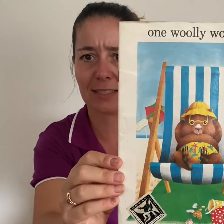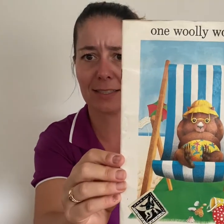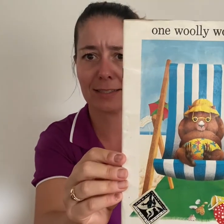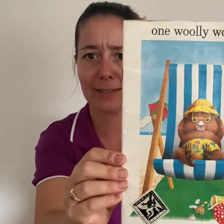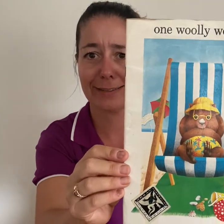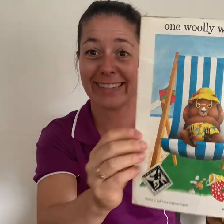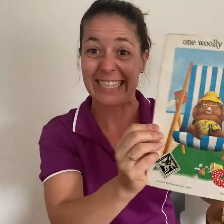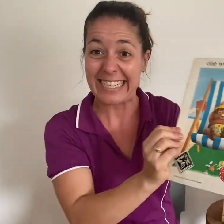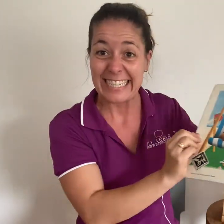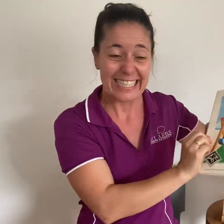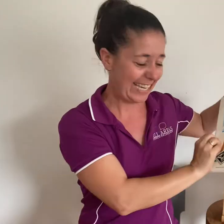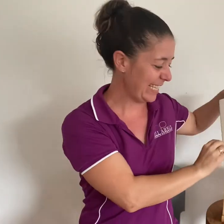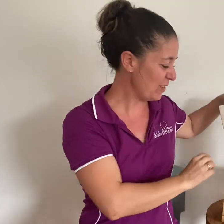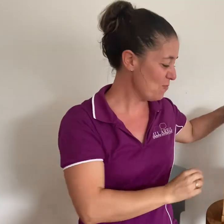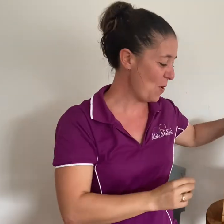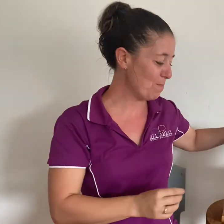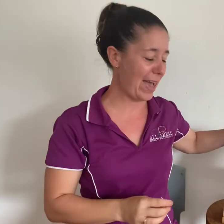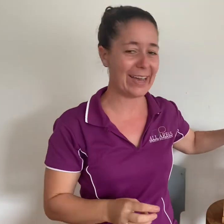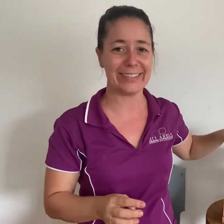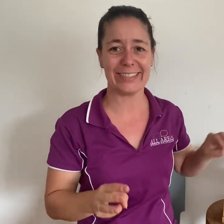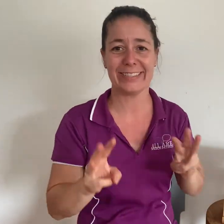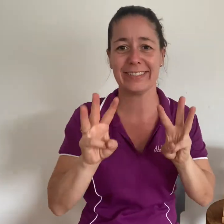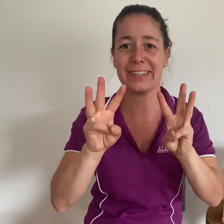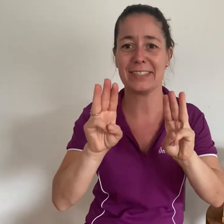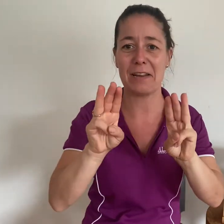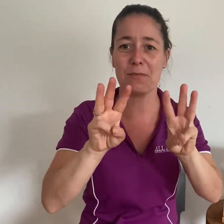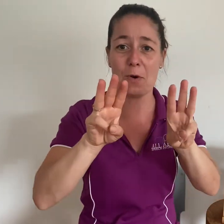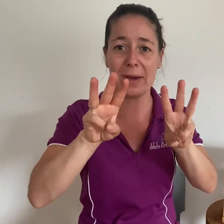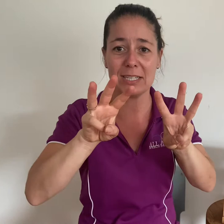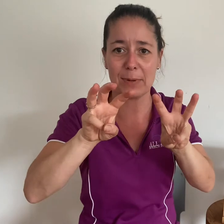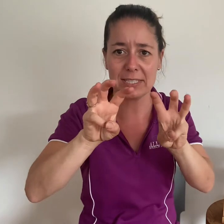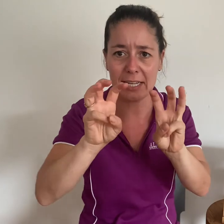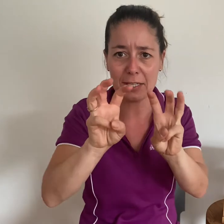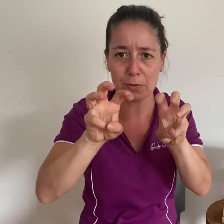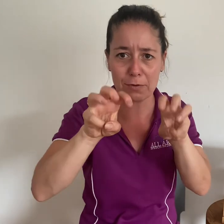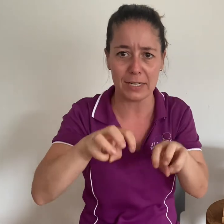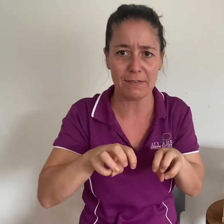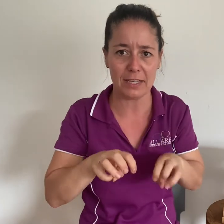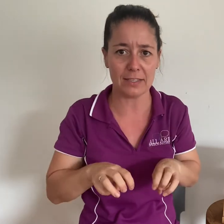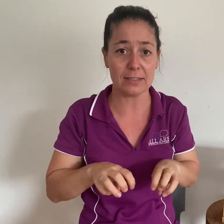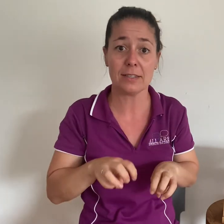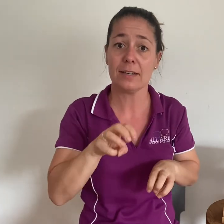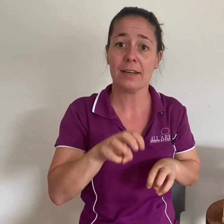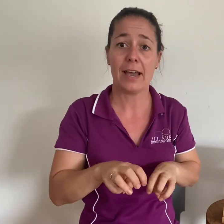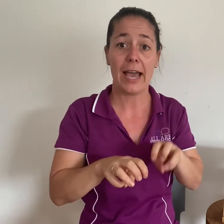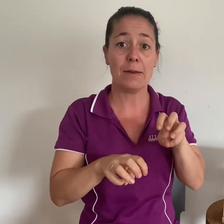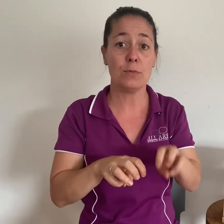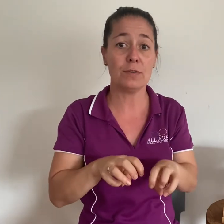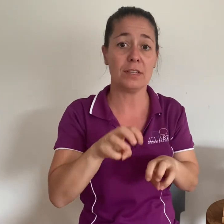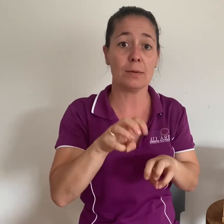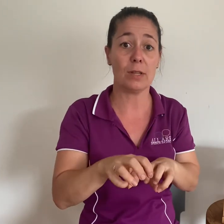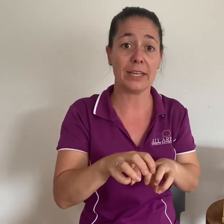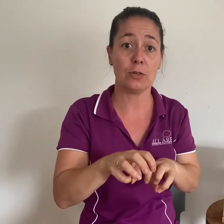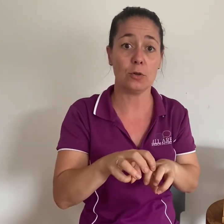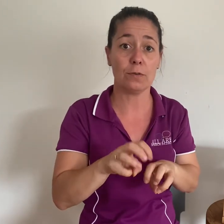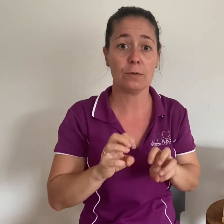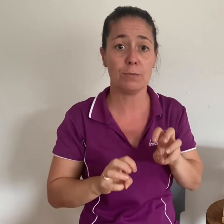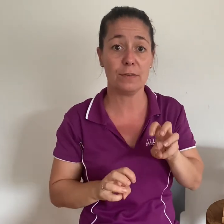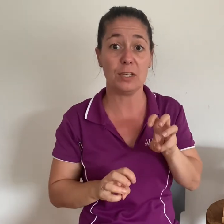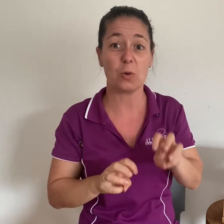he's a wombat so the sign for wombat is by taking your three fingers and moving them like you're moving your